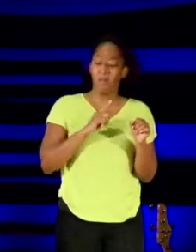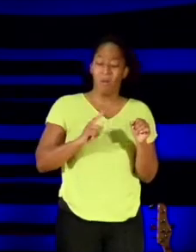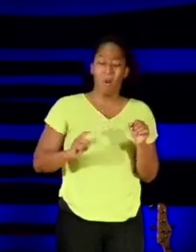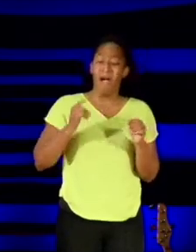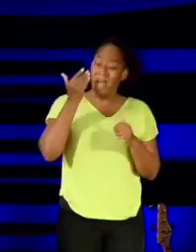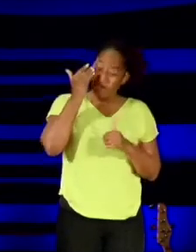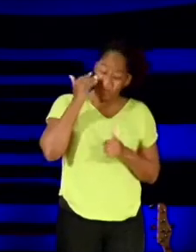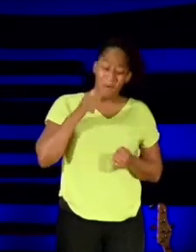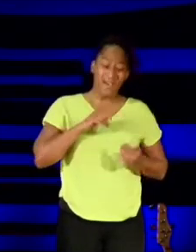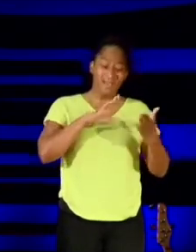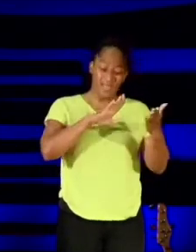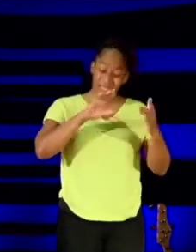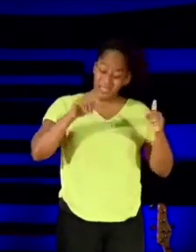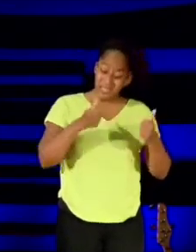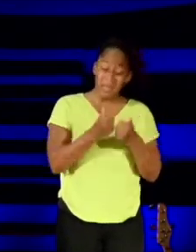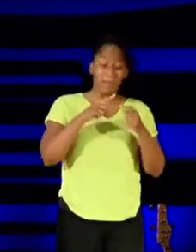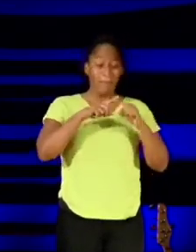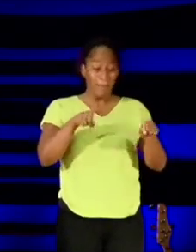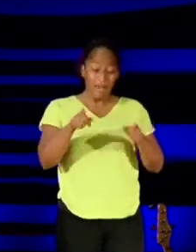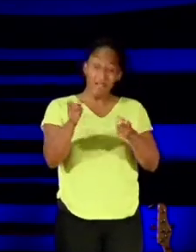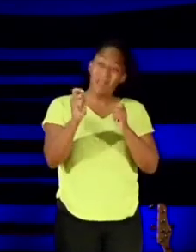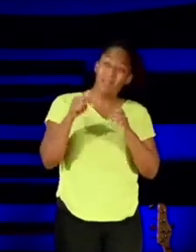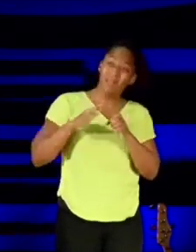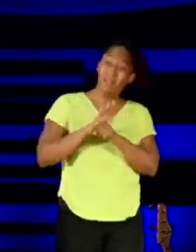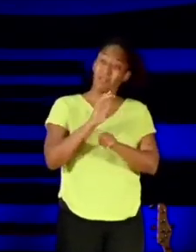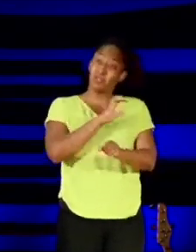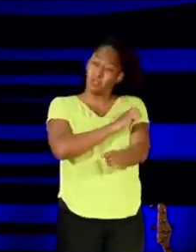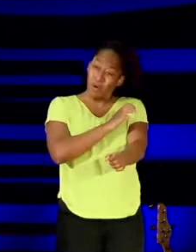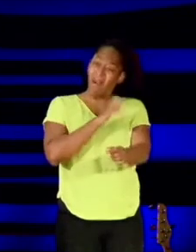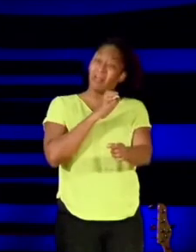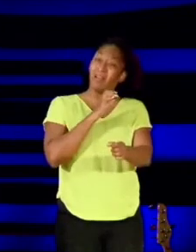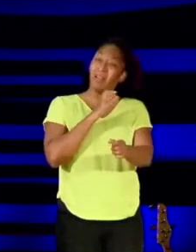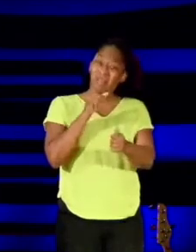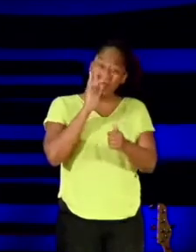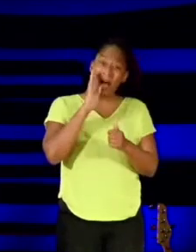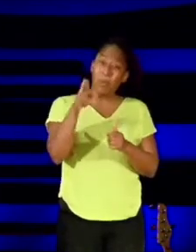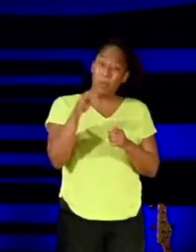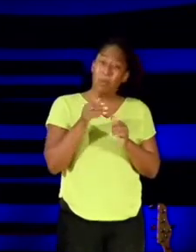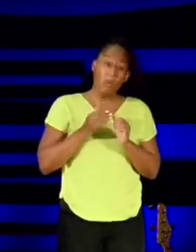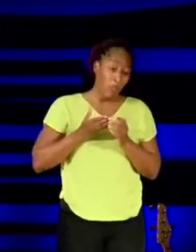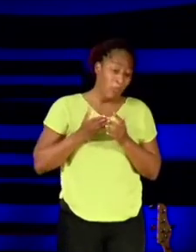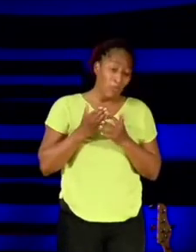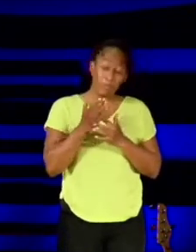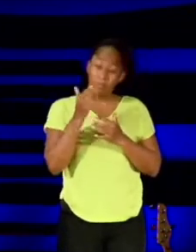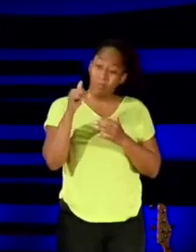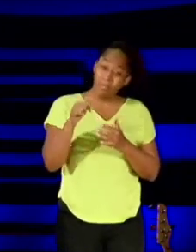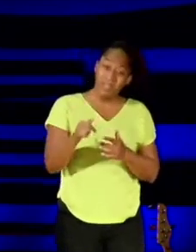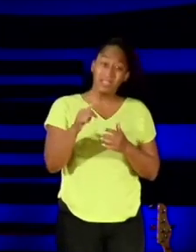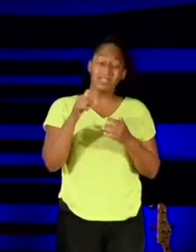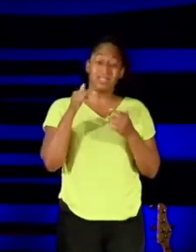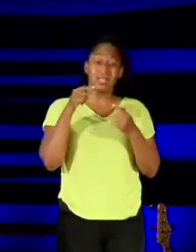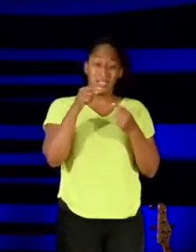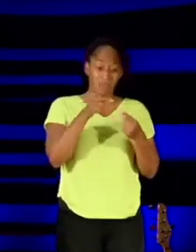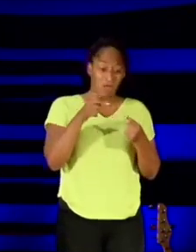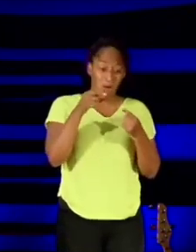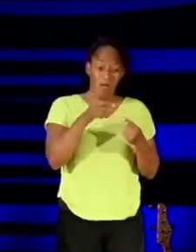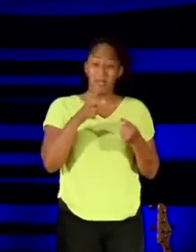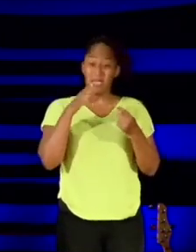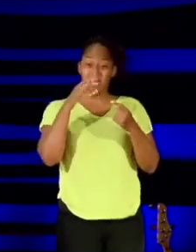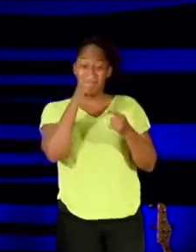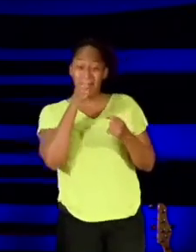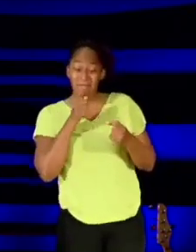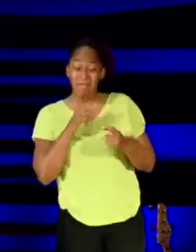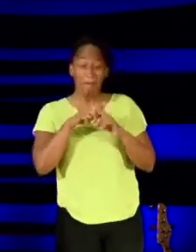give me the strength to overcome them. Yes, I see you, Lord. I know I'll have to go through some suffering but just give me the grace